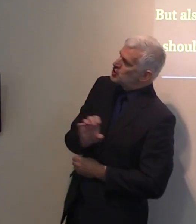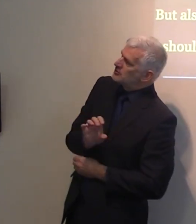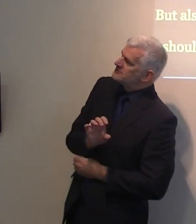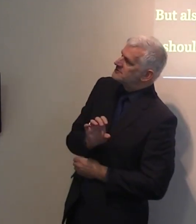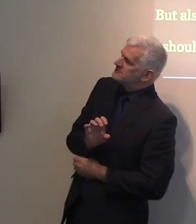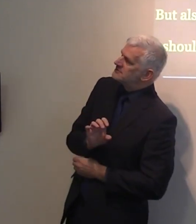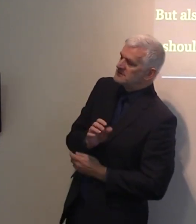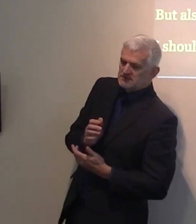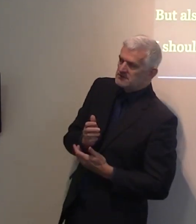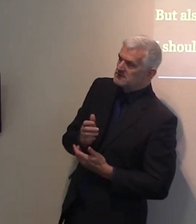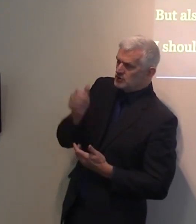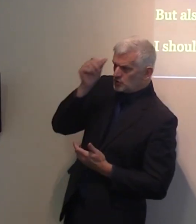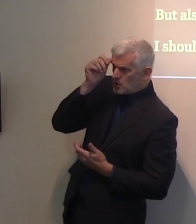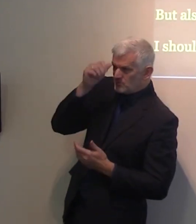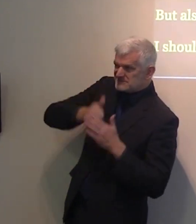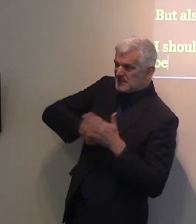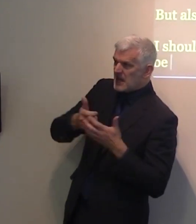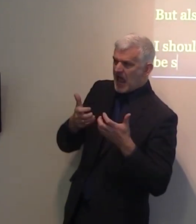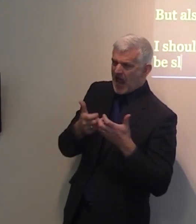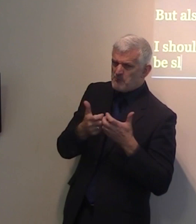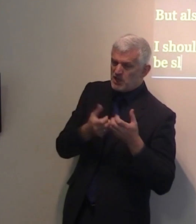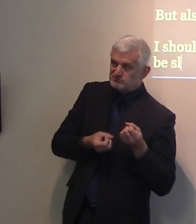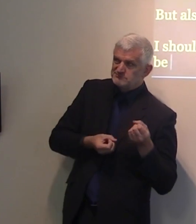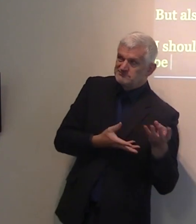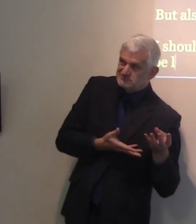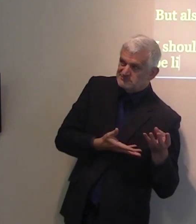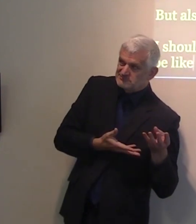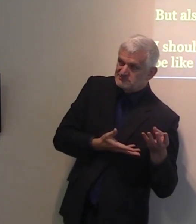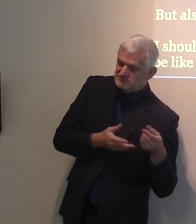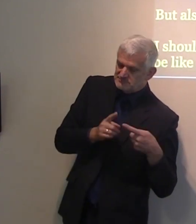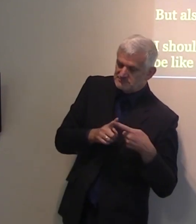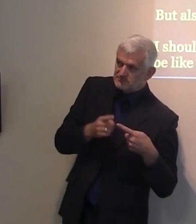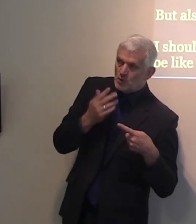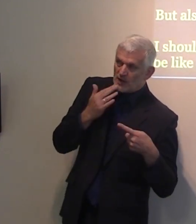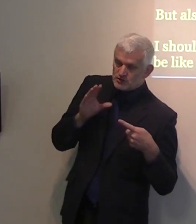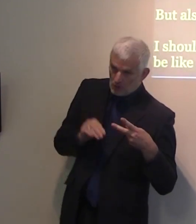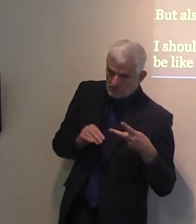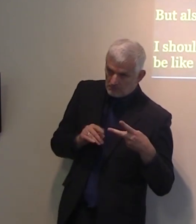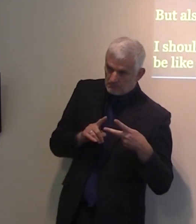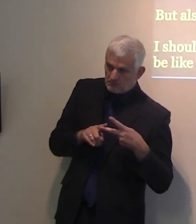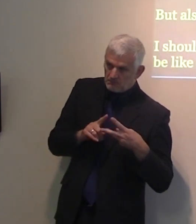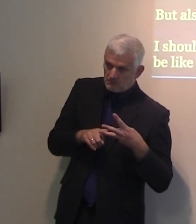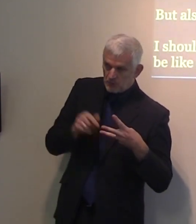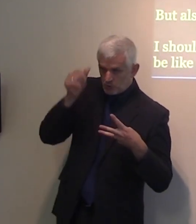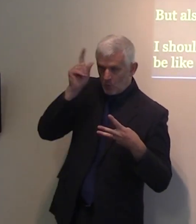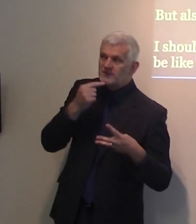much to give, to know when to stop, and to know what to say. So when Jesus said,